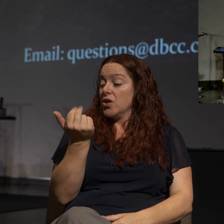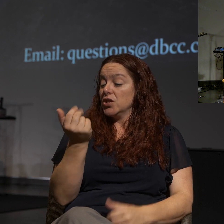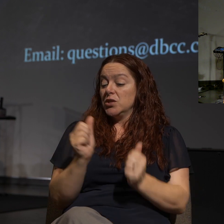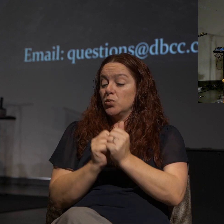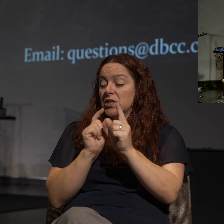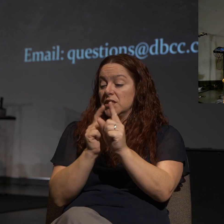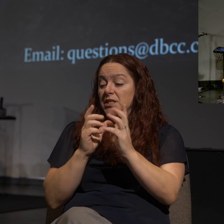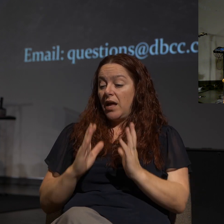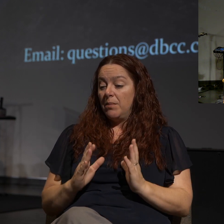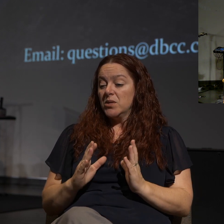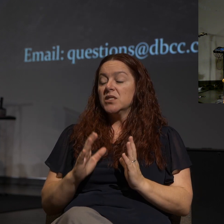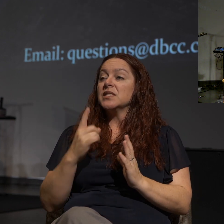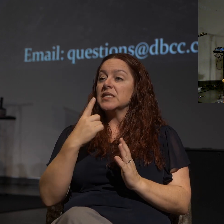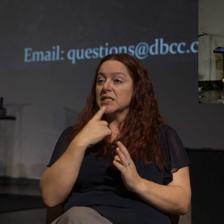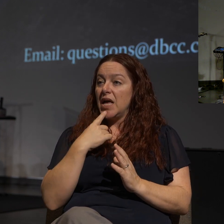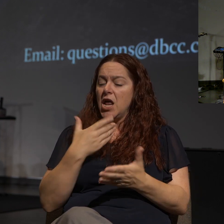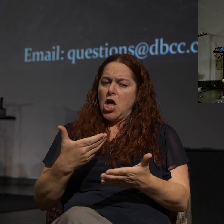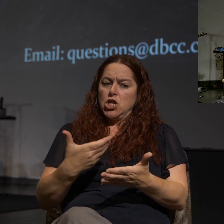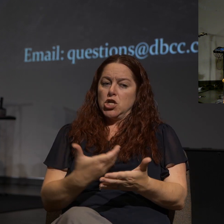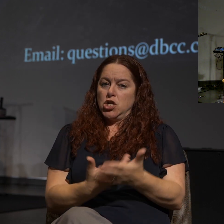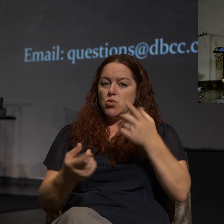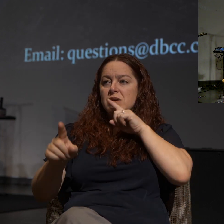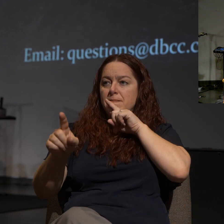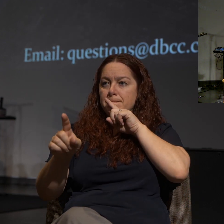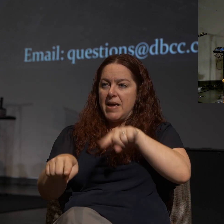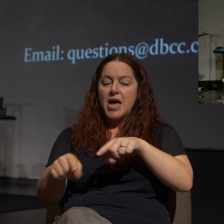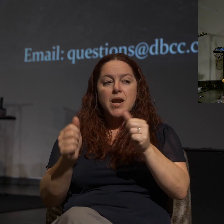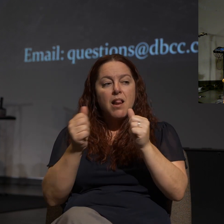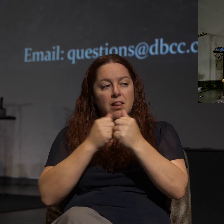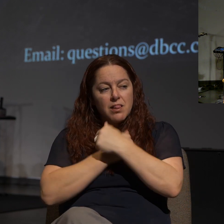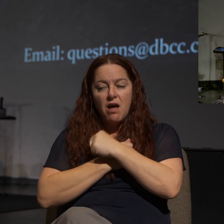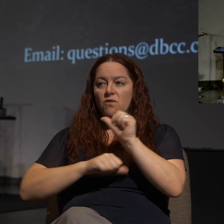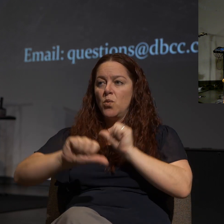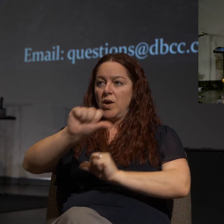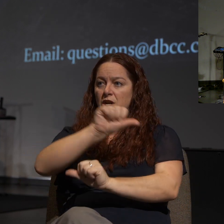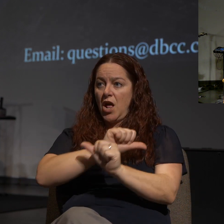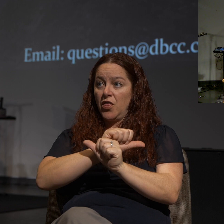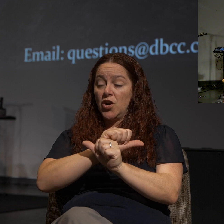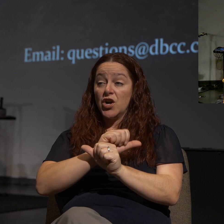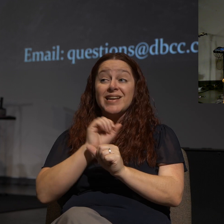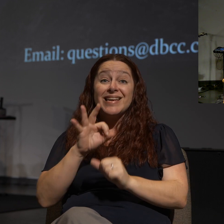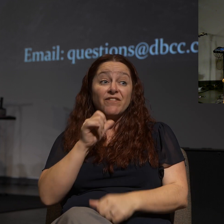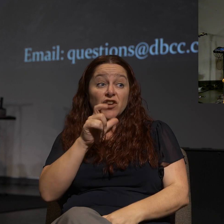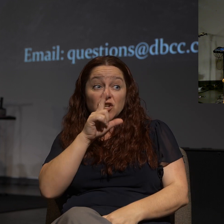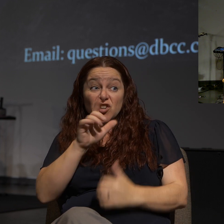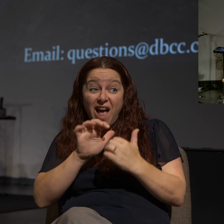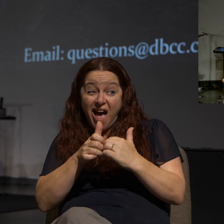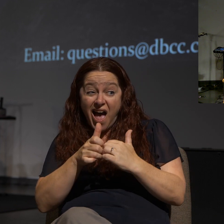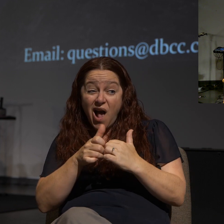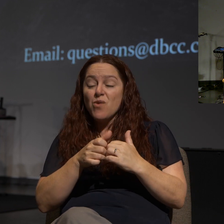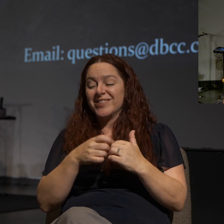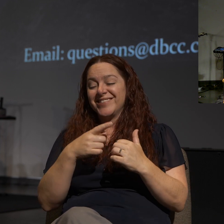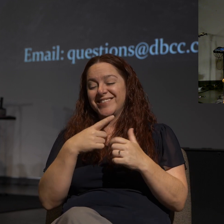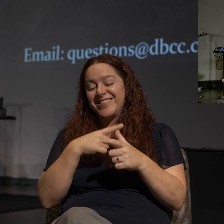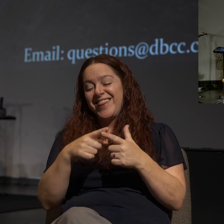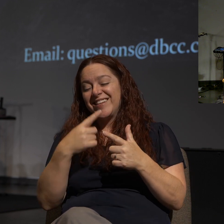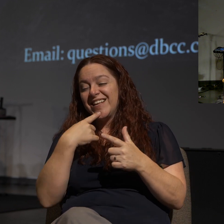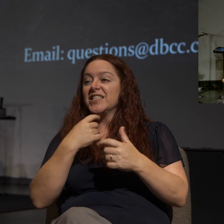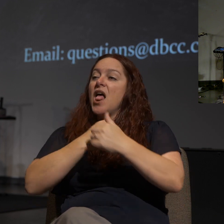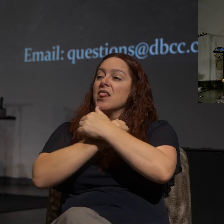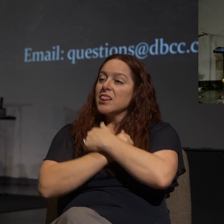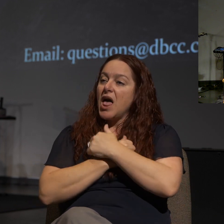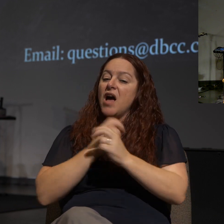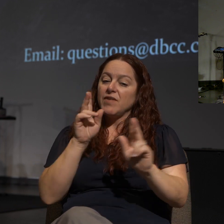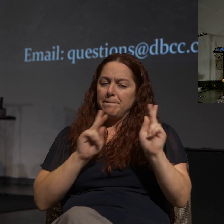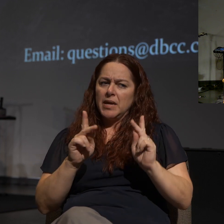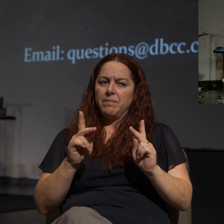His disciples said, a new commandment I give to you, love one another. And if you're not sure how to do that, He then says, love people